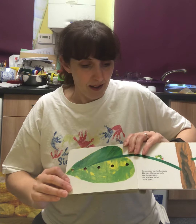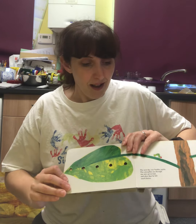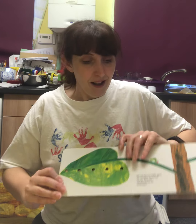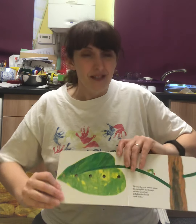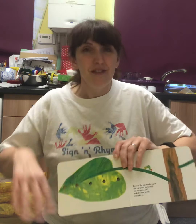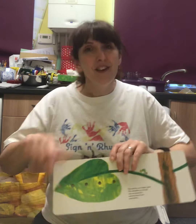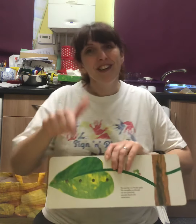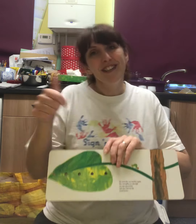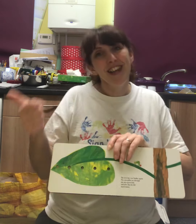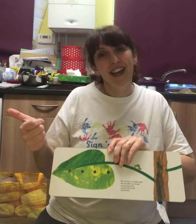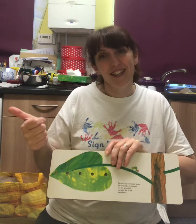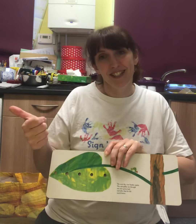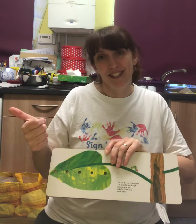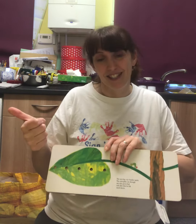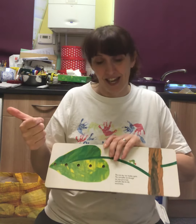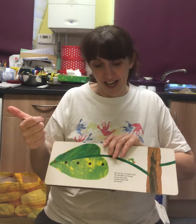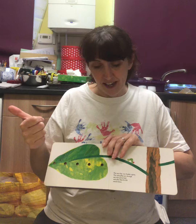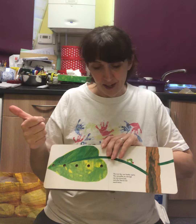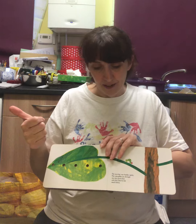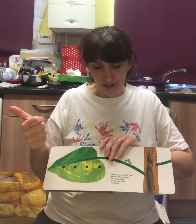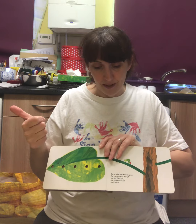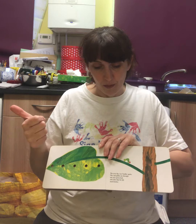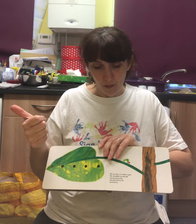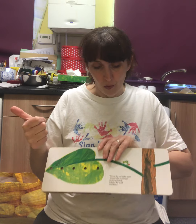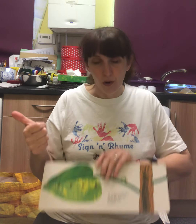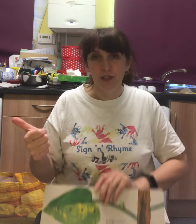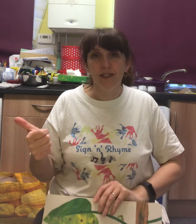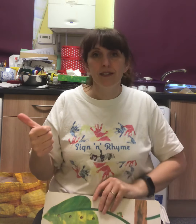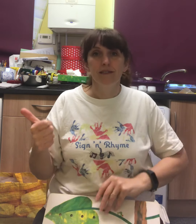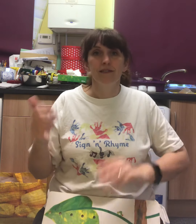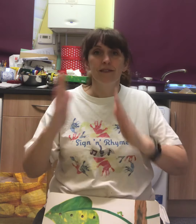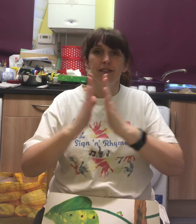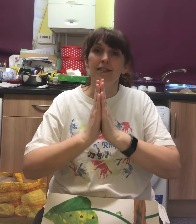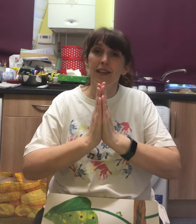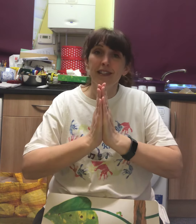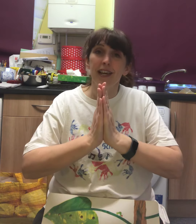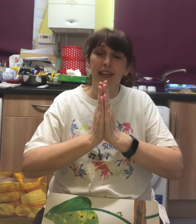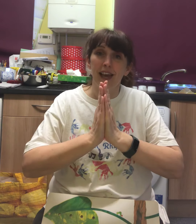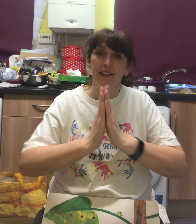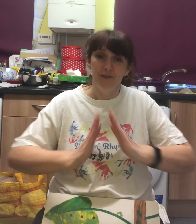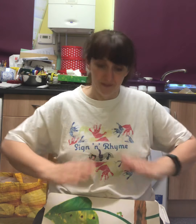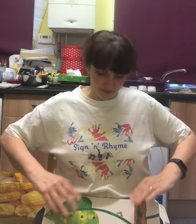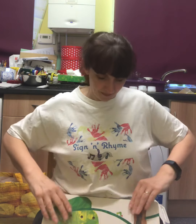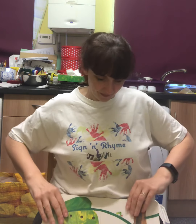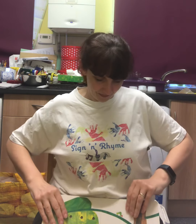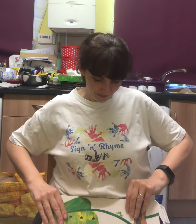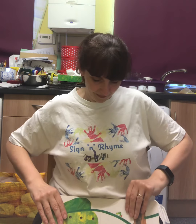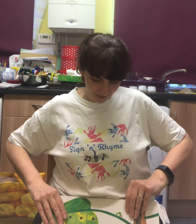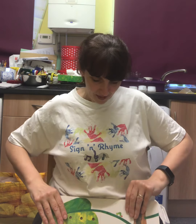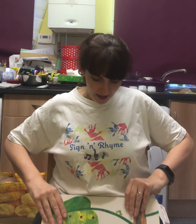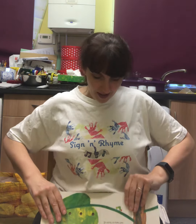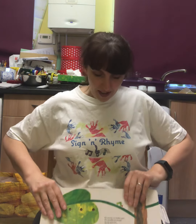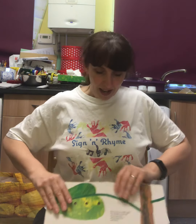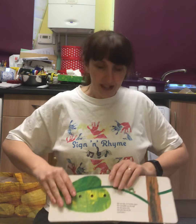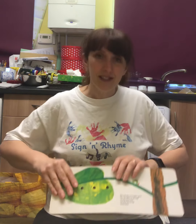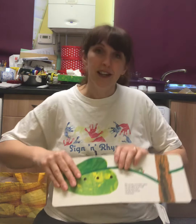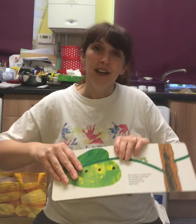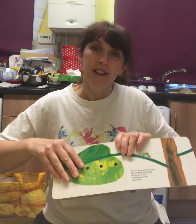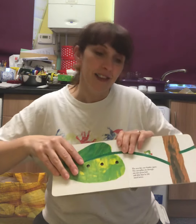The next day was Sunday again. And the